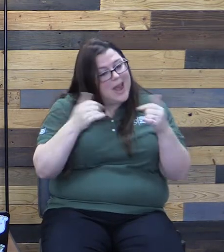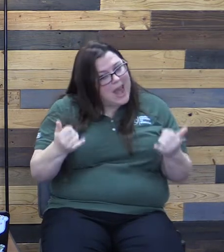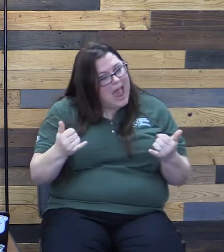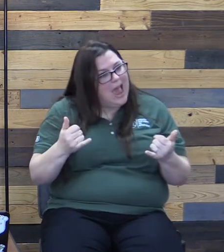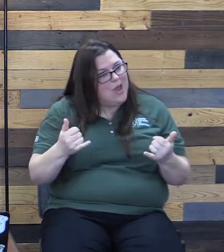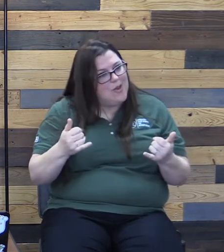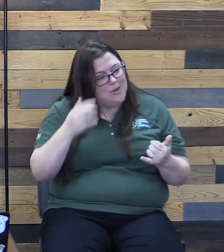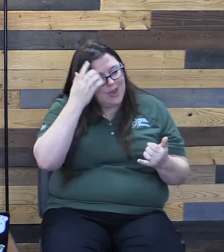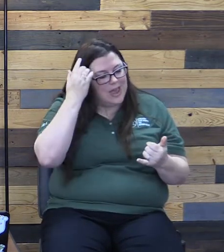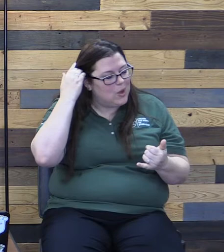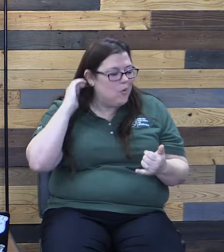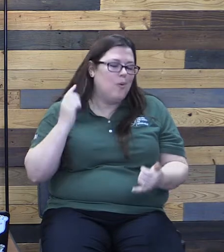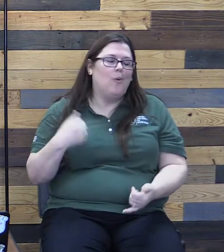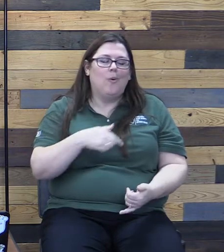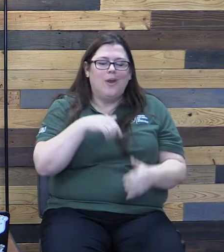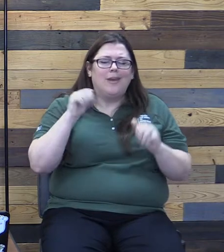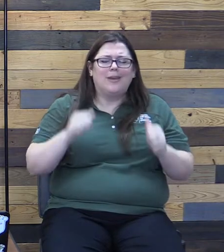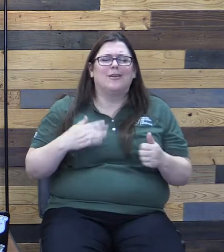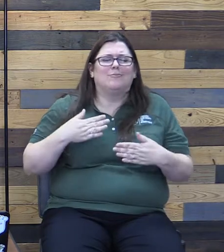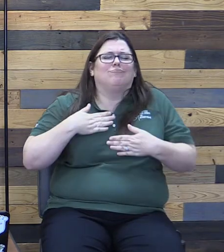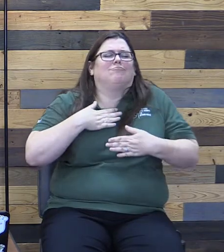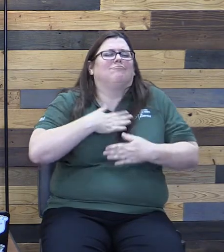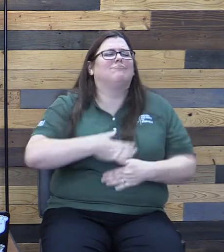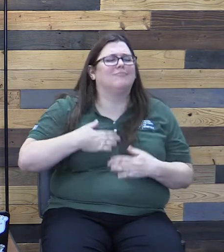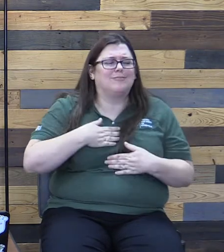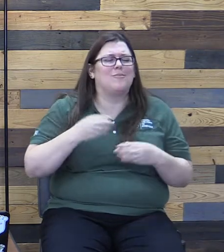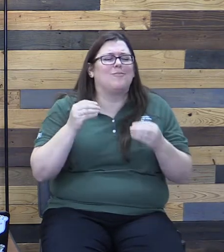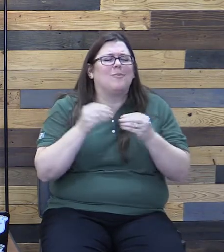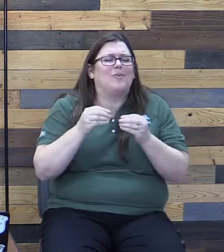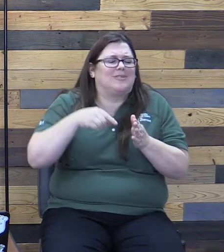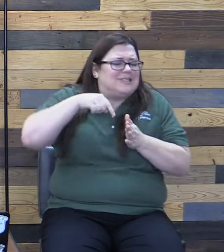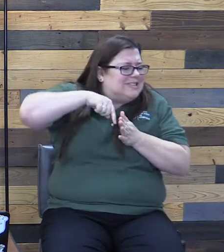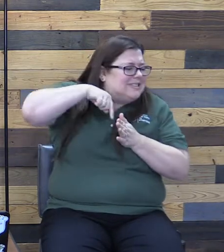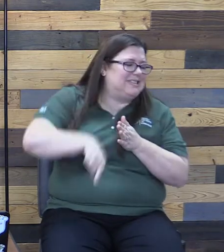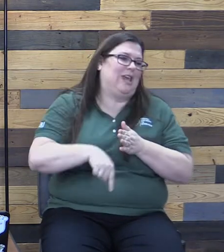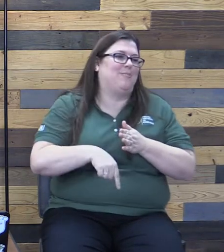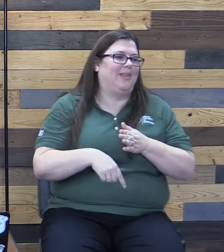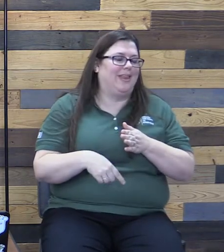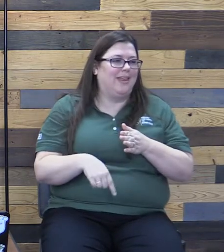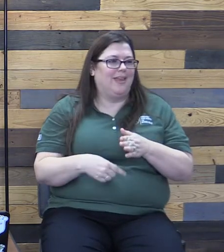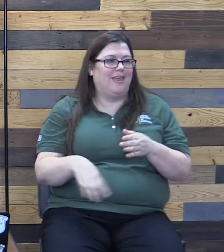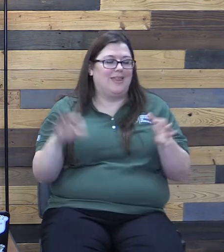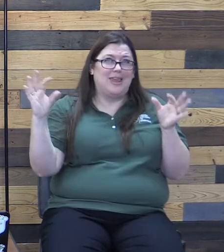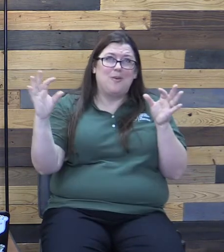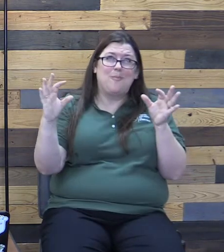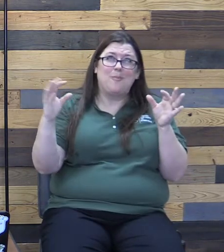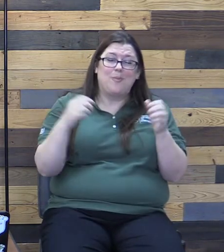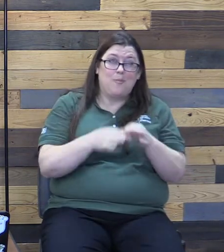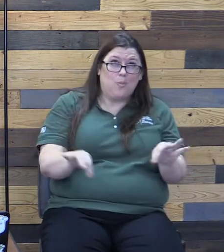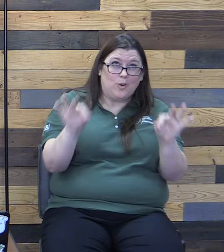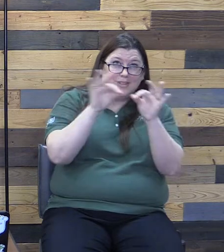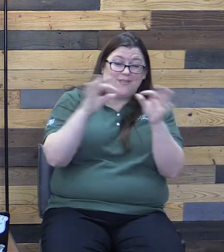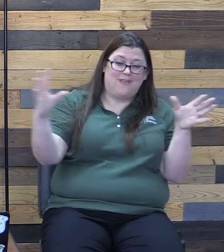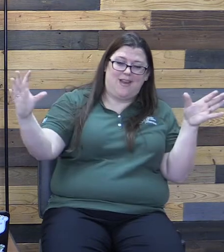we can appreciate even like more deeply the importance of connecting with other people.